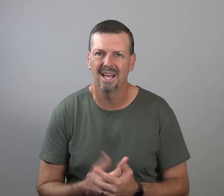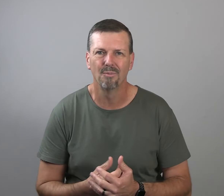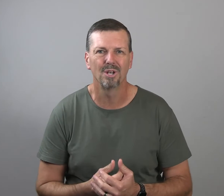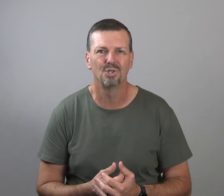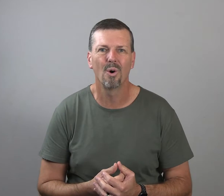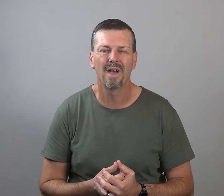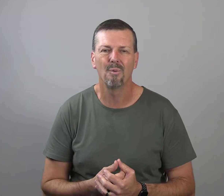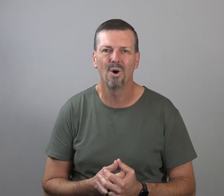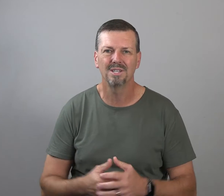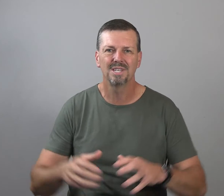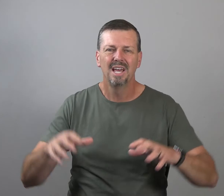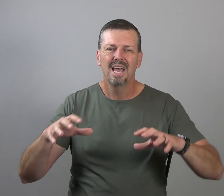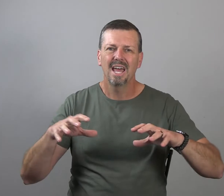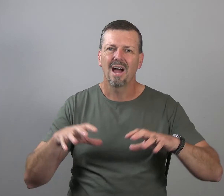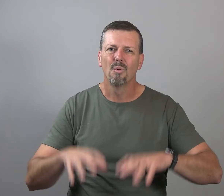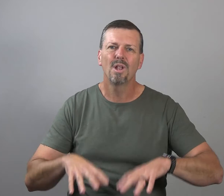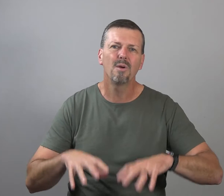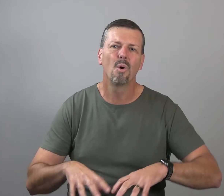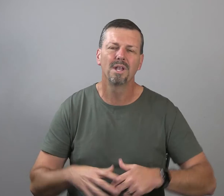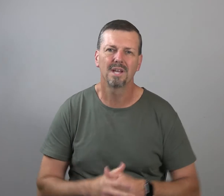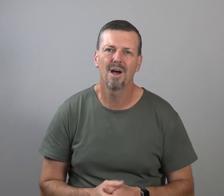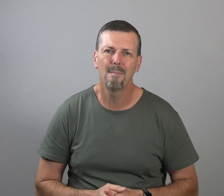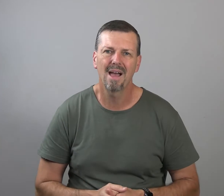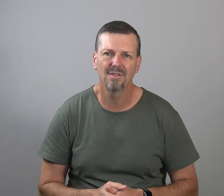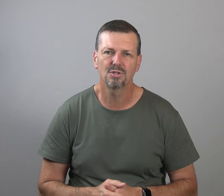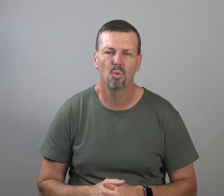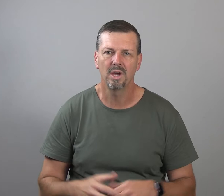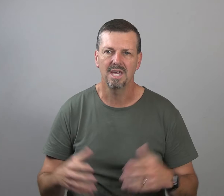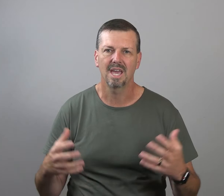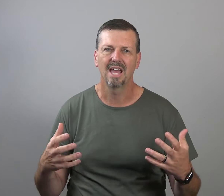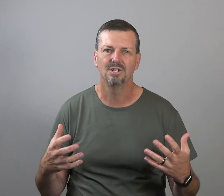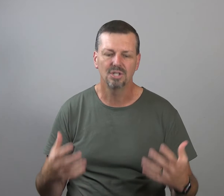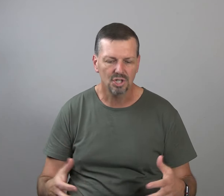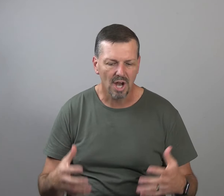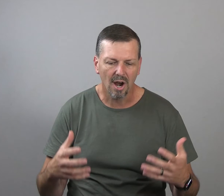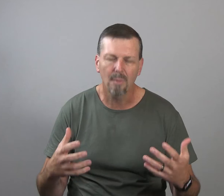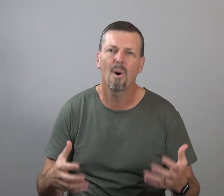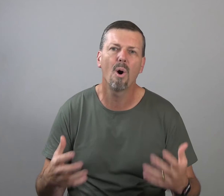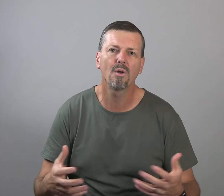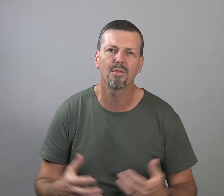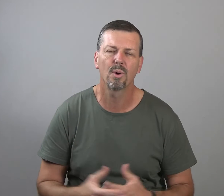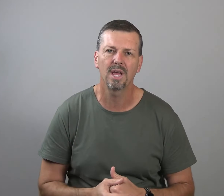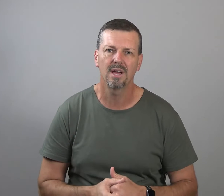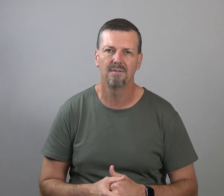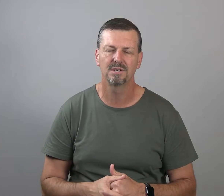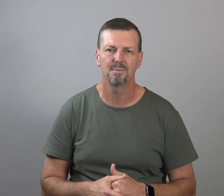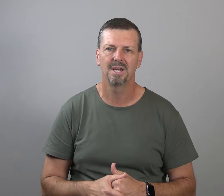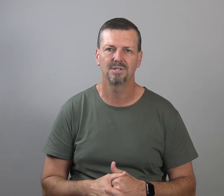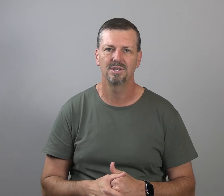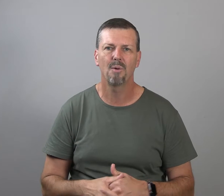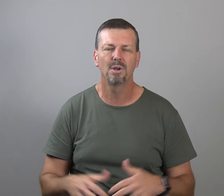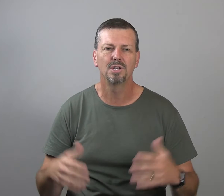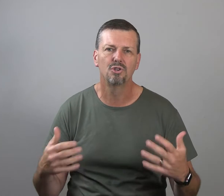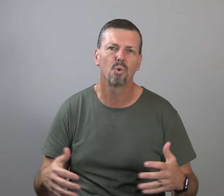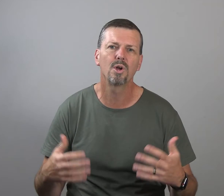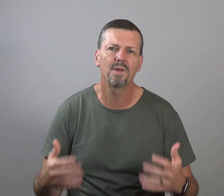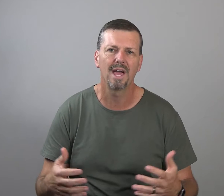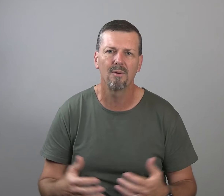and what a joy that was. And I really wanted to come back this week and just share part three of this message. I wanted to drill down